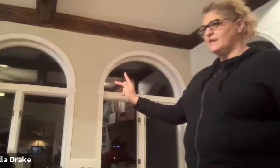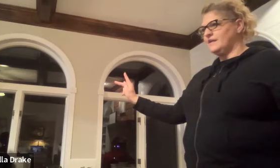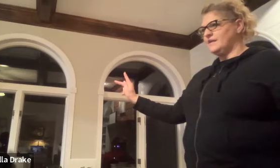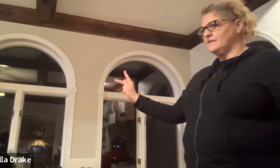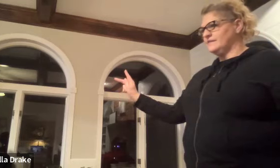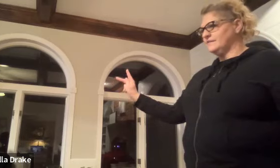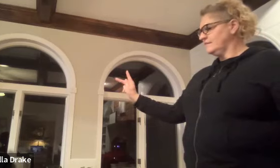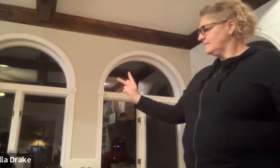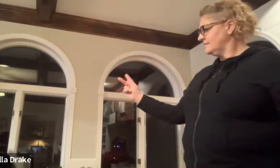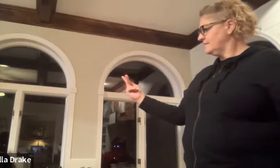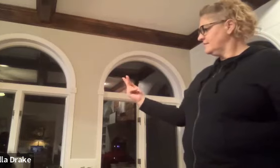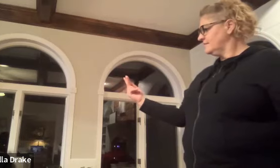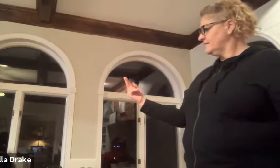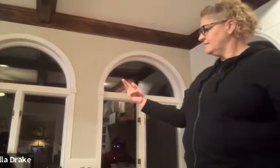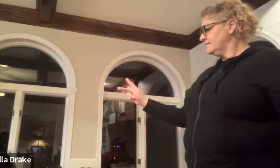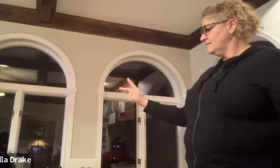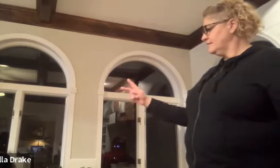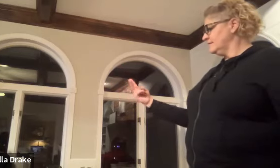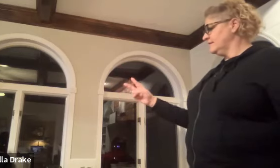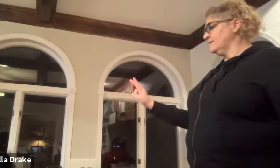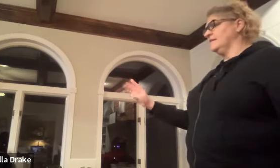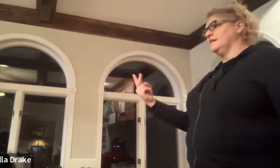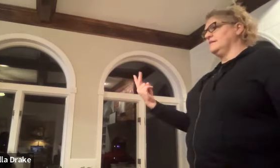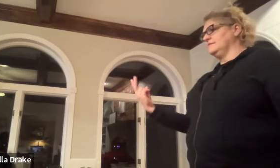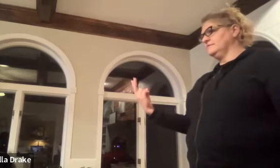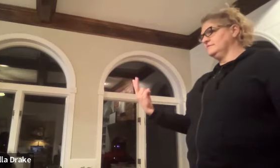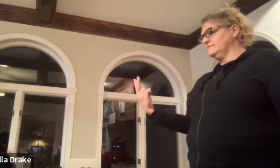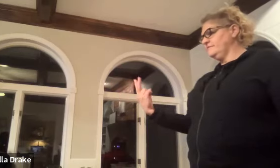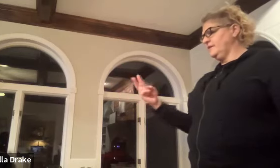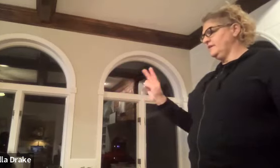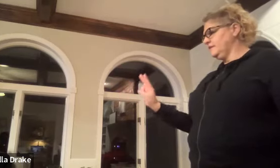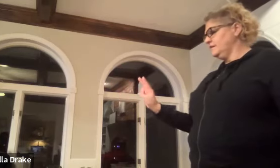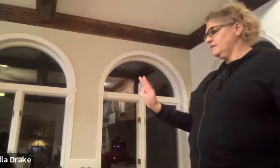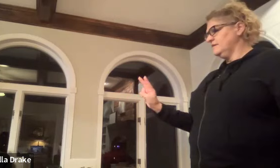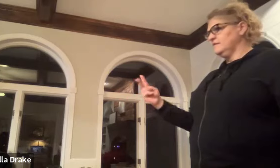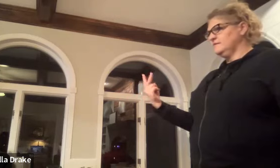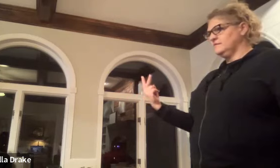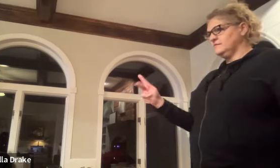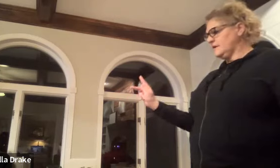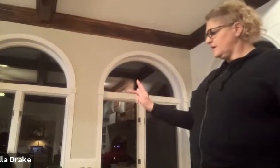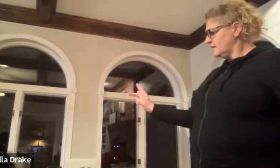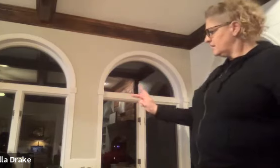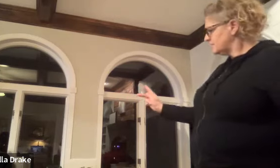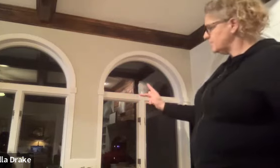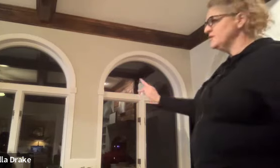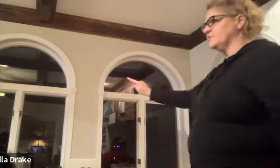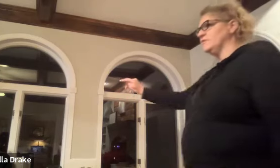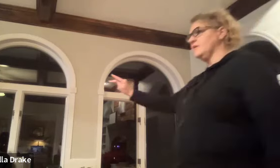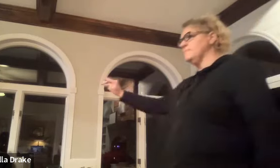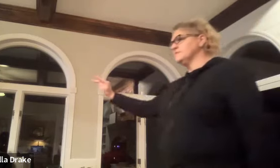B okay these like this yeah K is like this your thumb is on your knuckle and your your thumb is